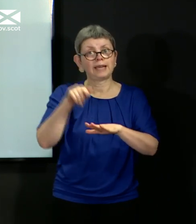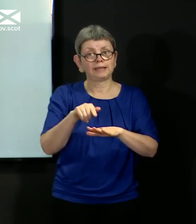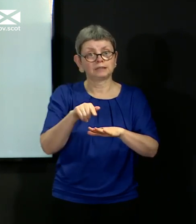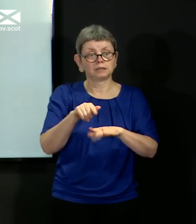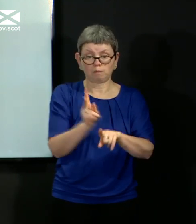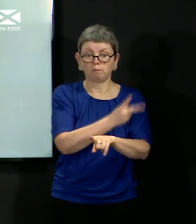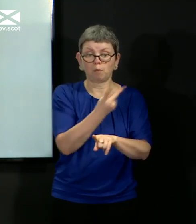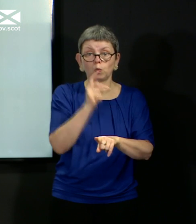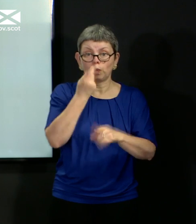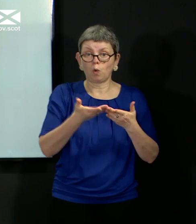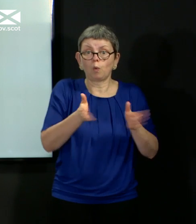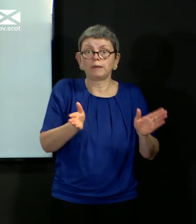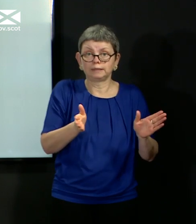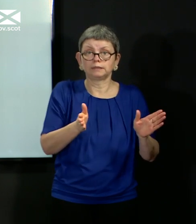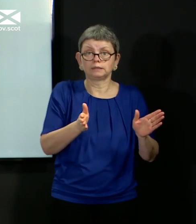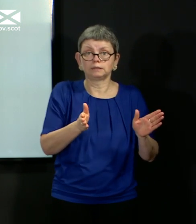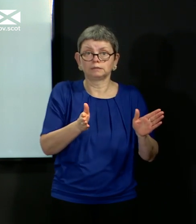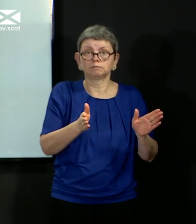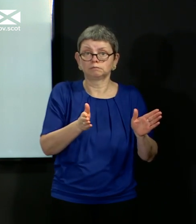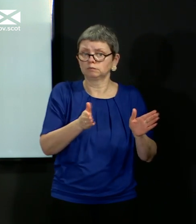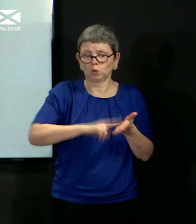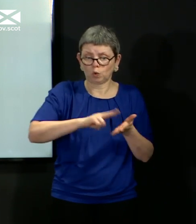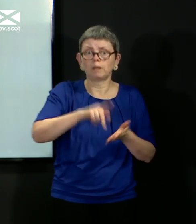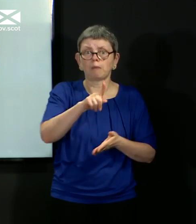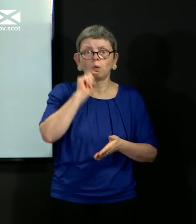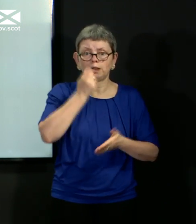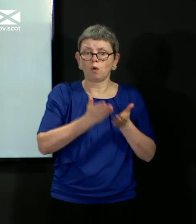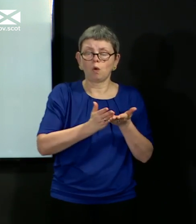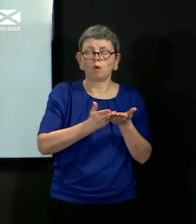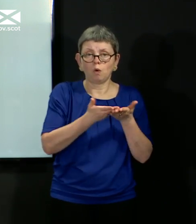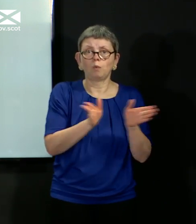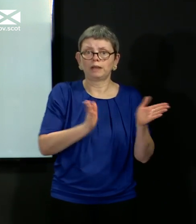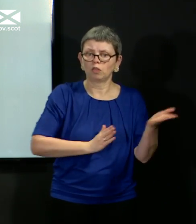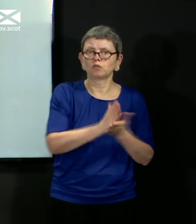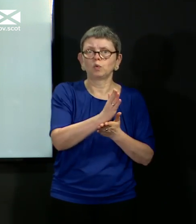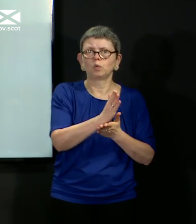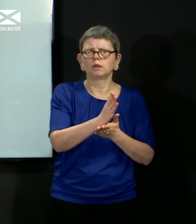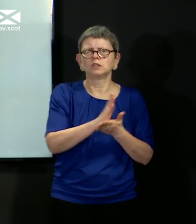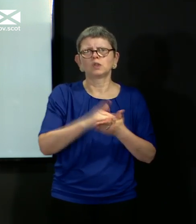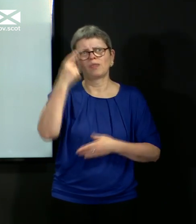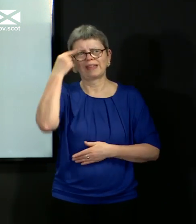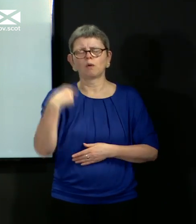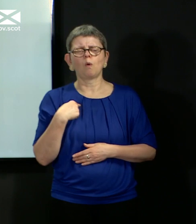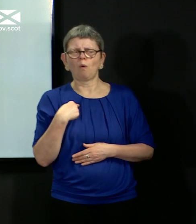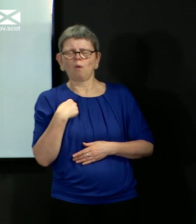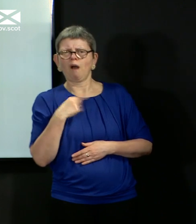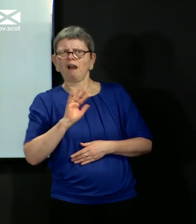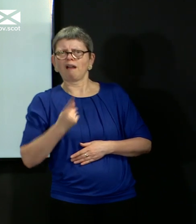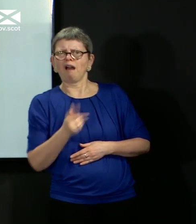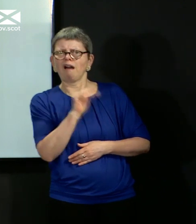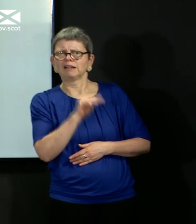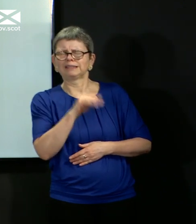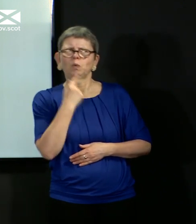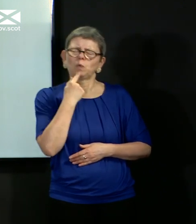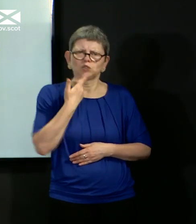services will be available to you for use. Please do not think that you can't use them. Please do not think that you're troubling